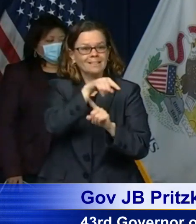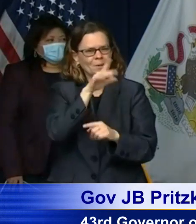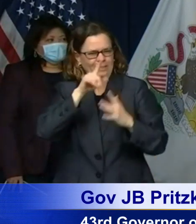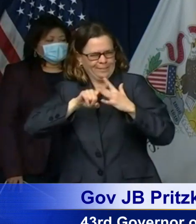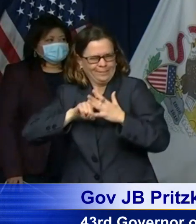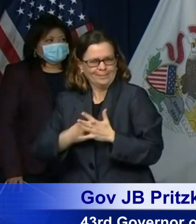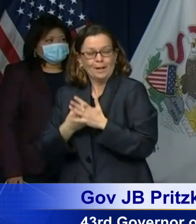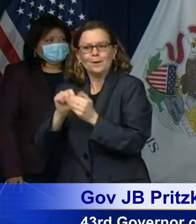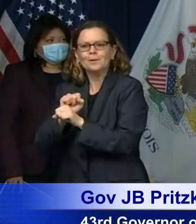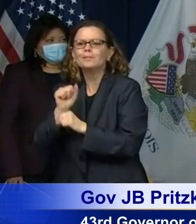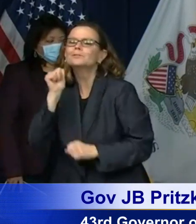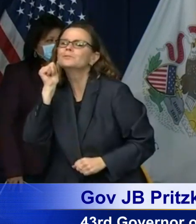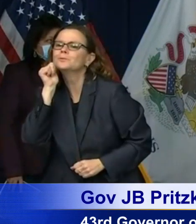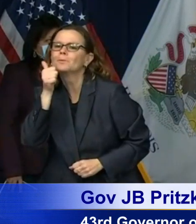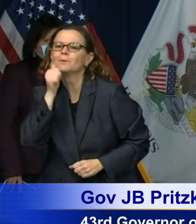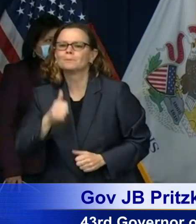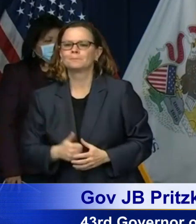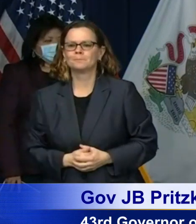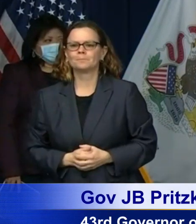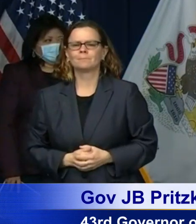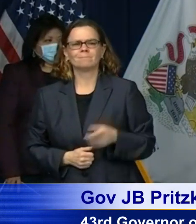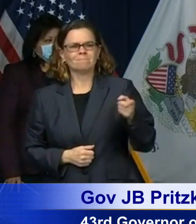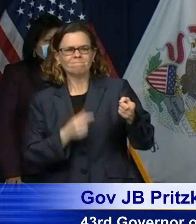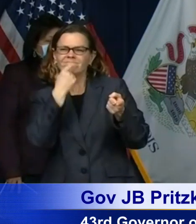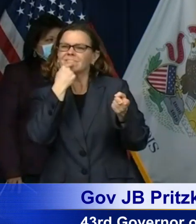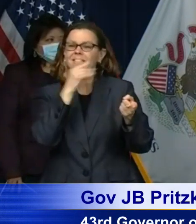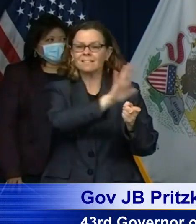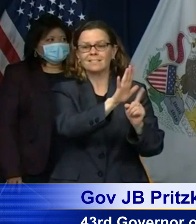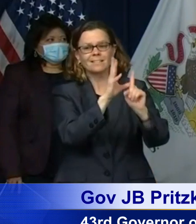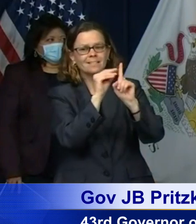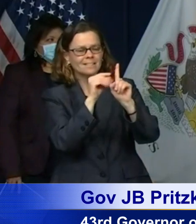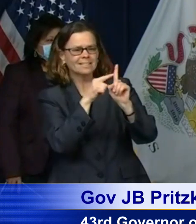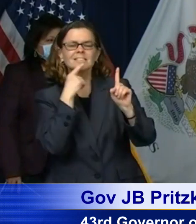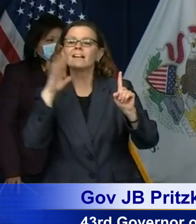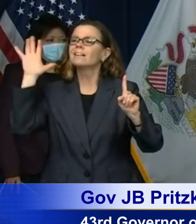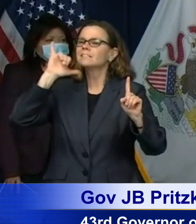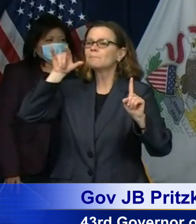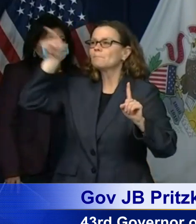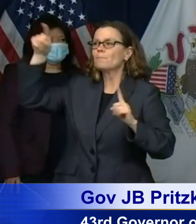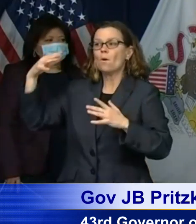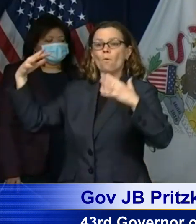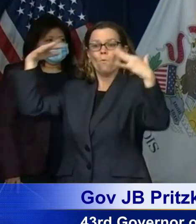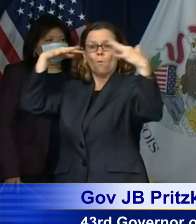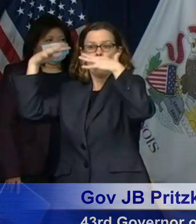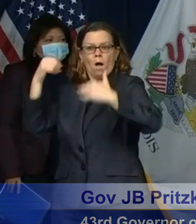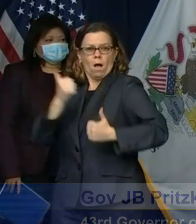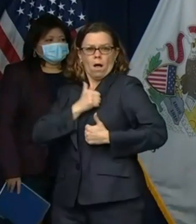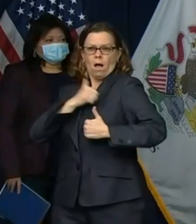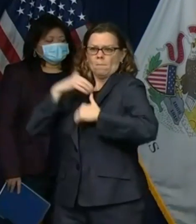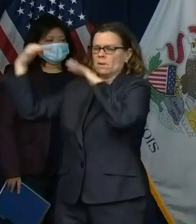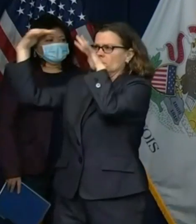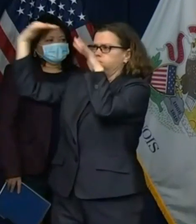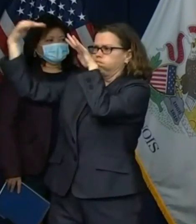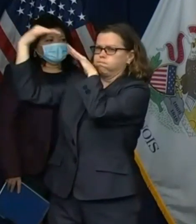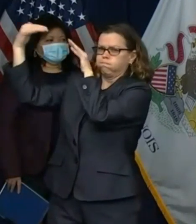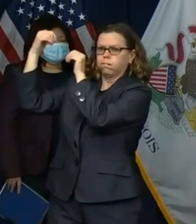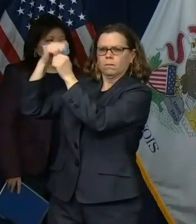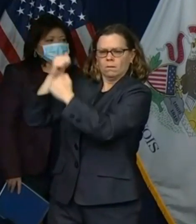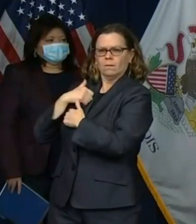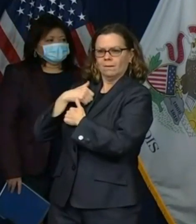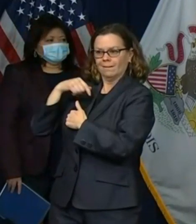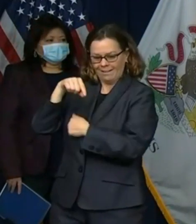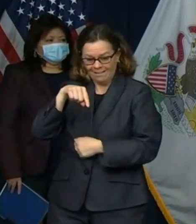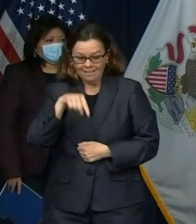words quote i'm a war veteran and this is war it's about helping to save people's lives